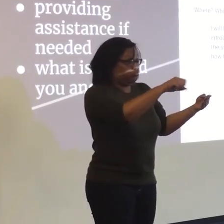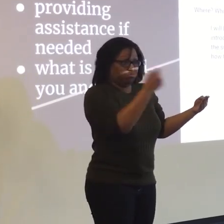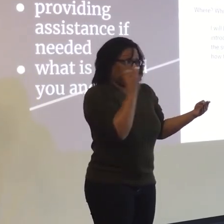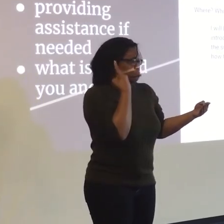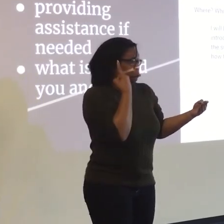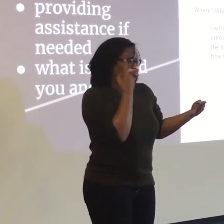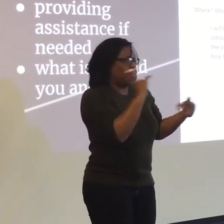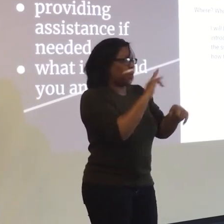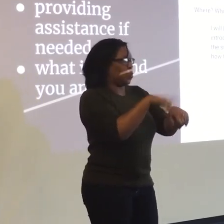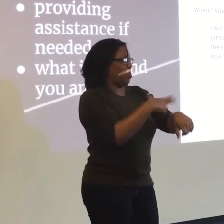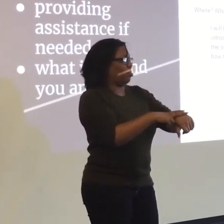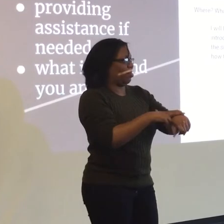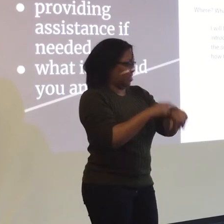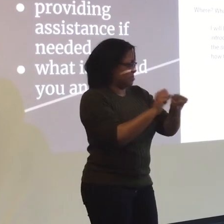Understood. Completely understood.